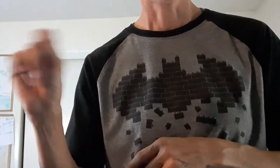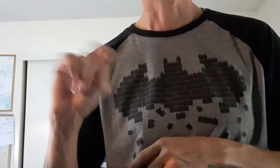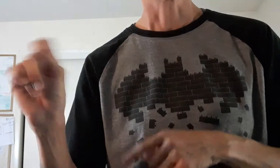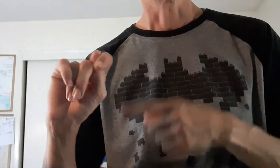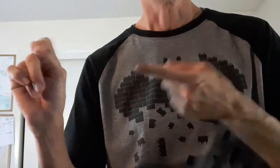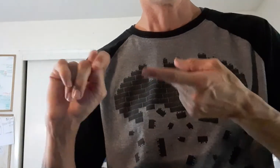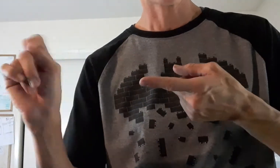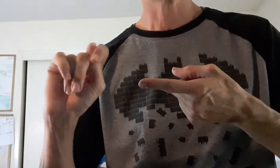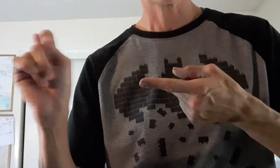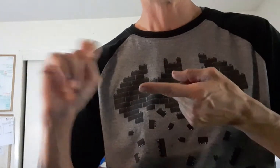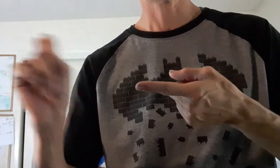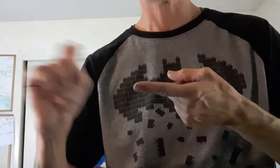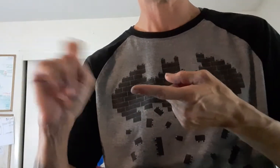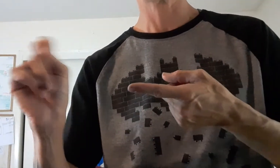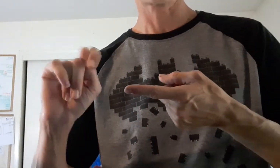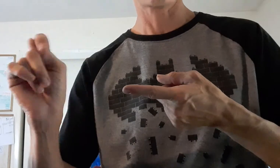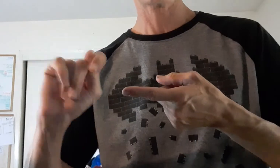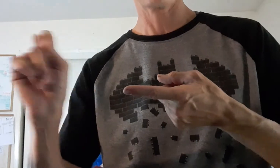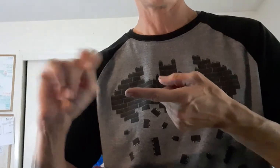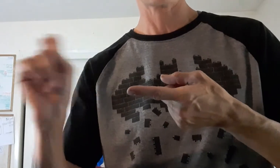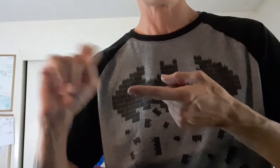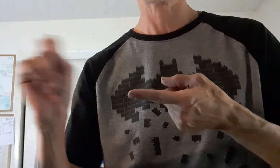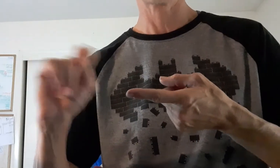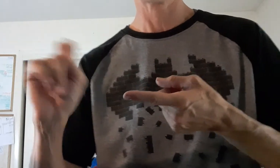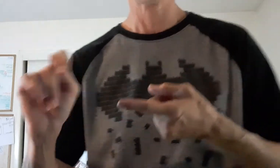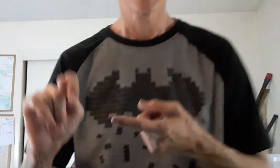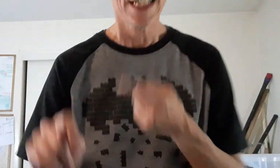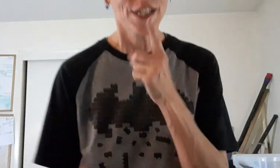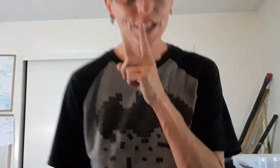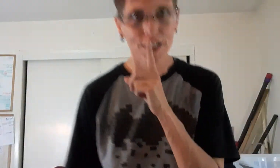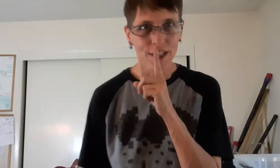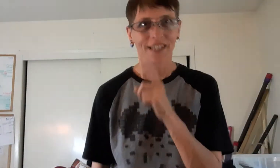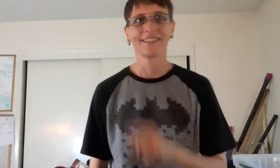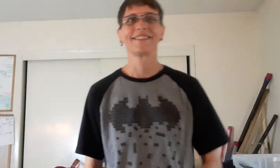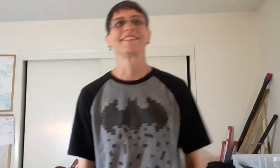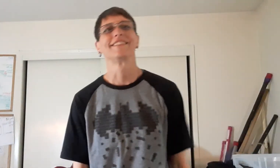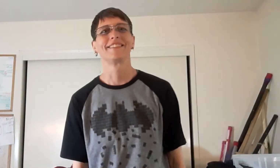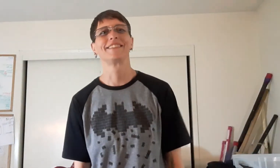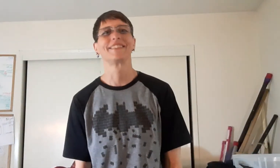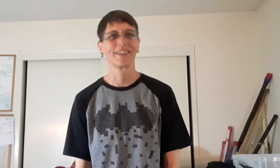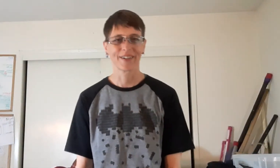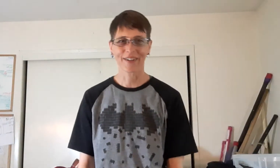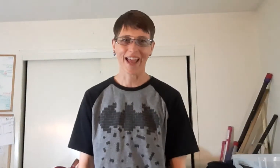Bathroom. See how we keep doing in the pee pee dance over here? Shh. Okay.